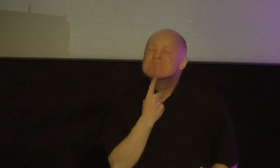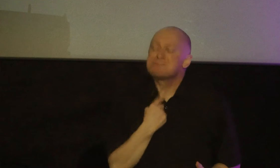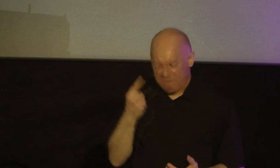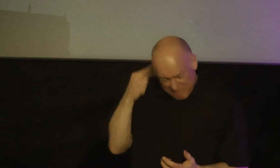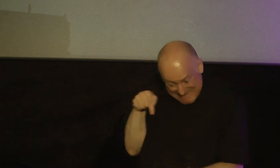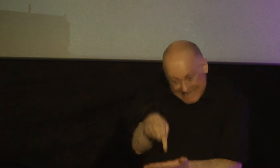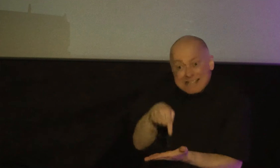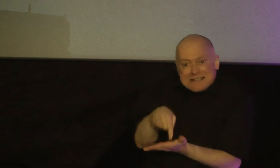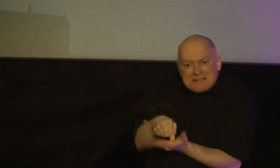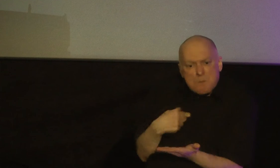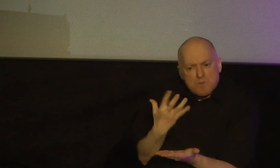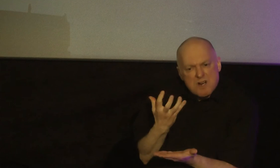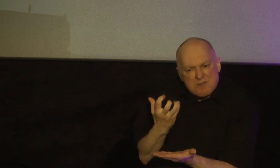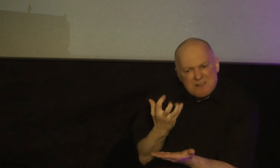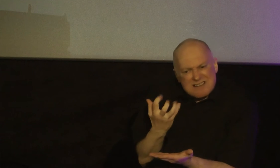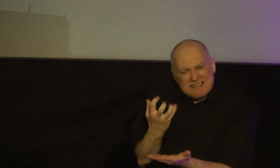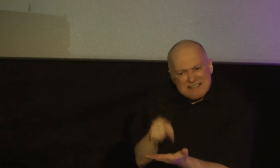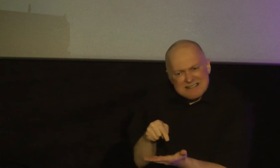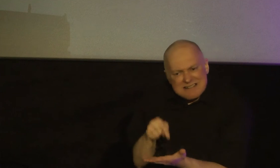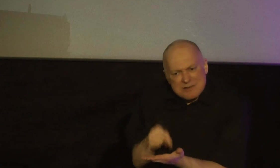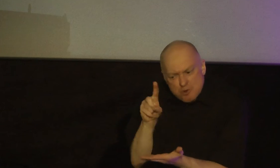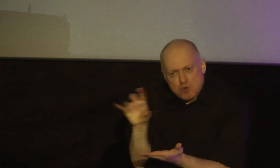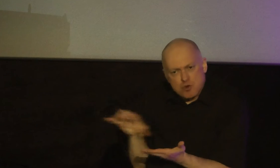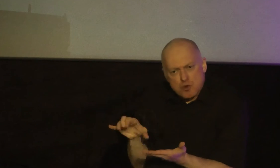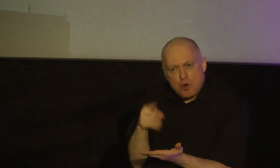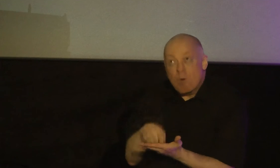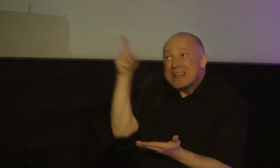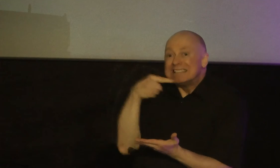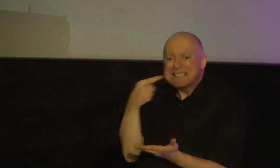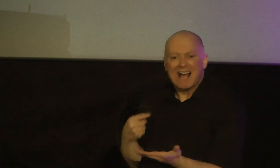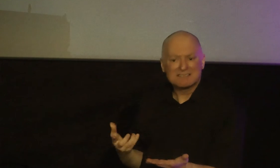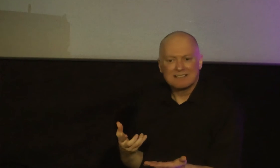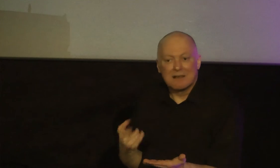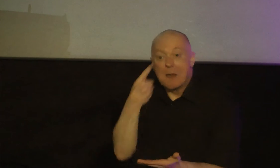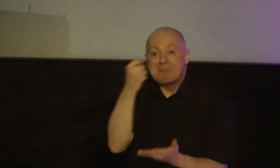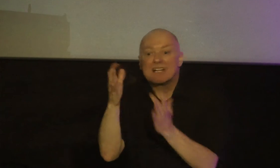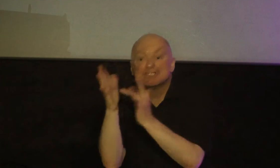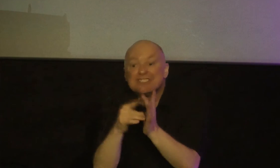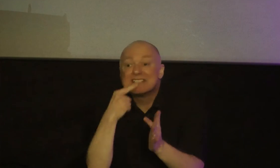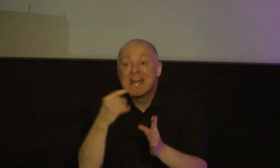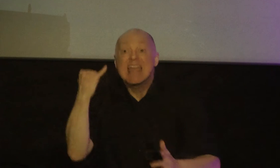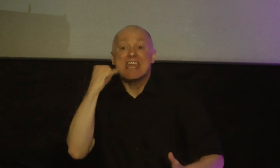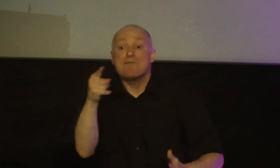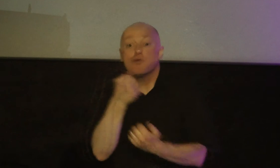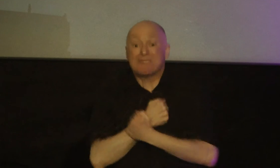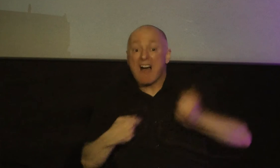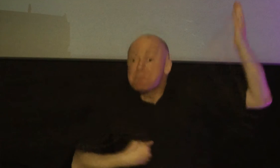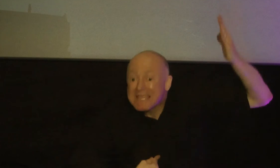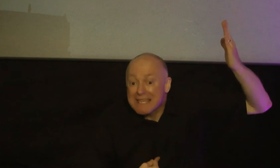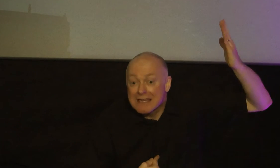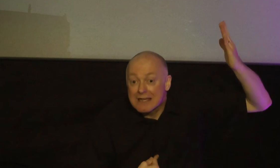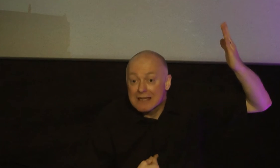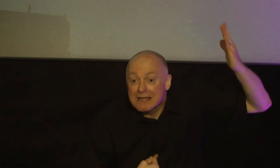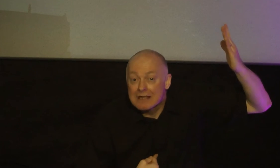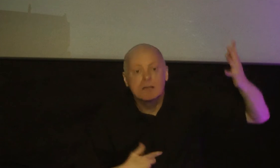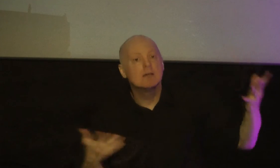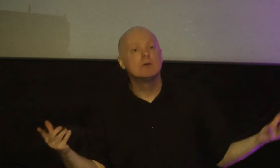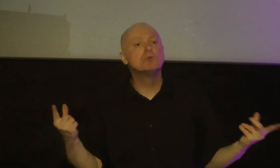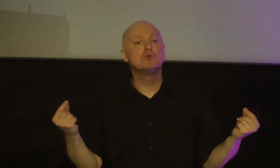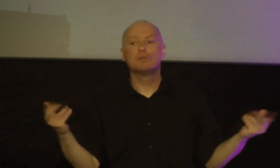you hunger for it you want to do what he says because jesus says if you love me what do you do you